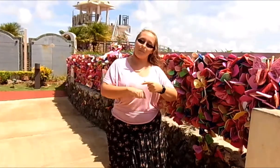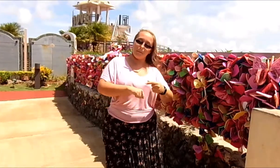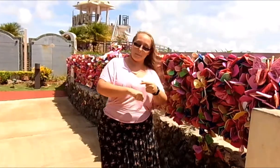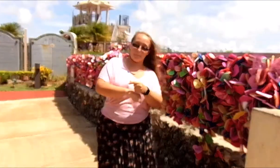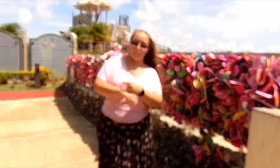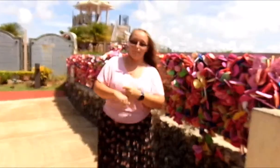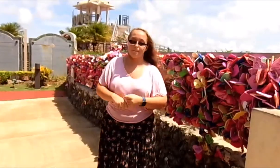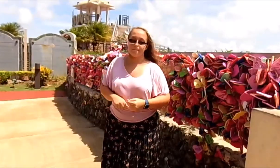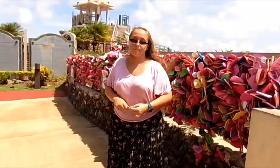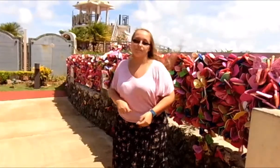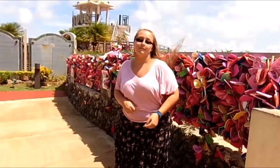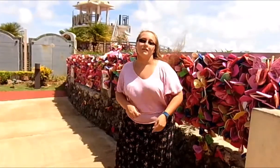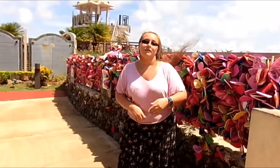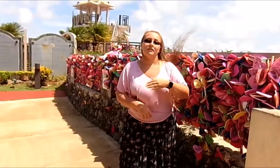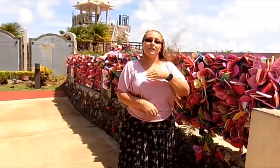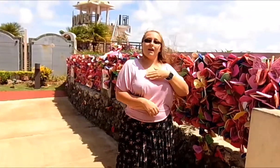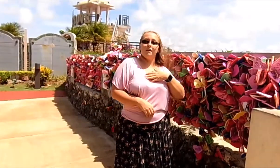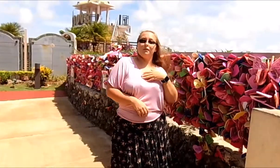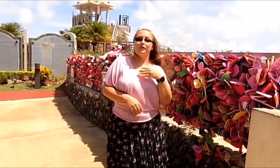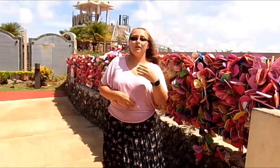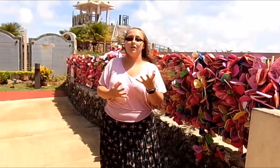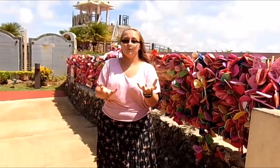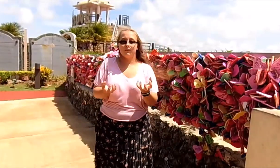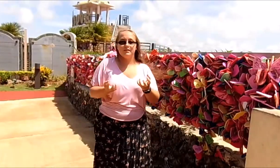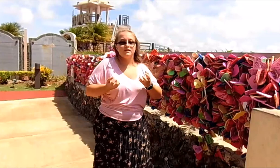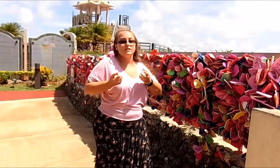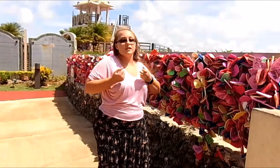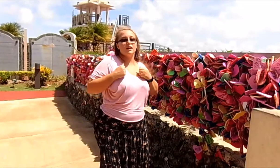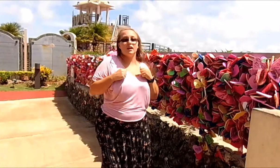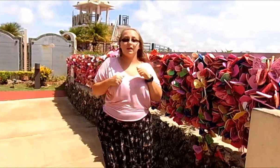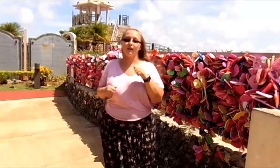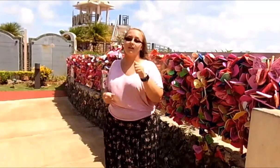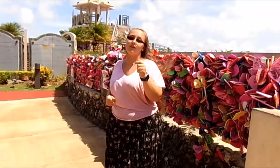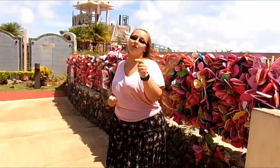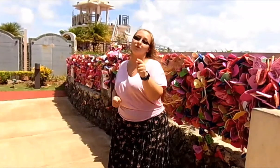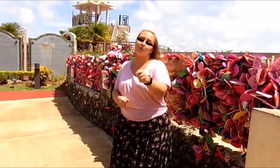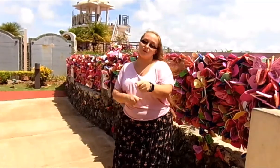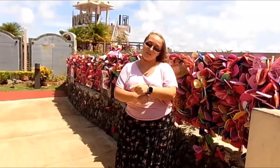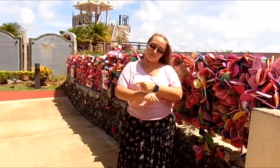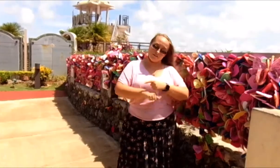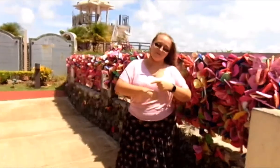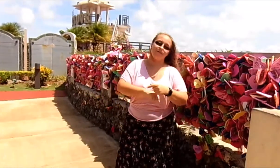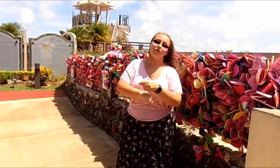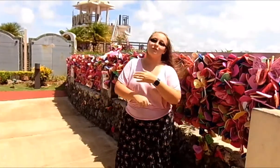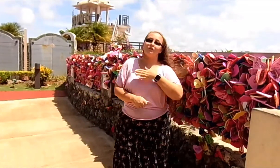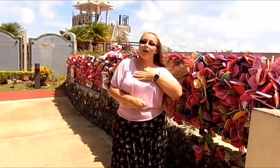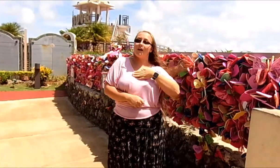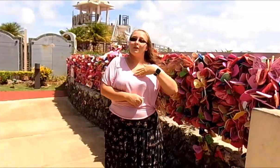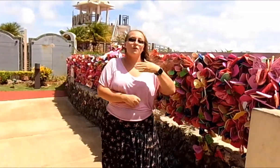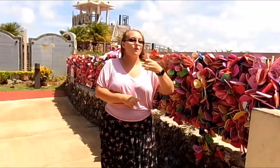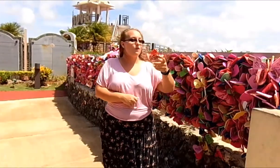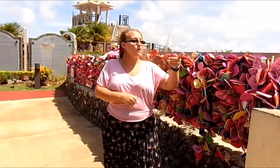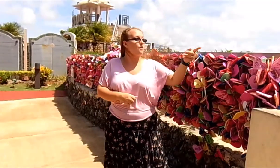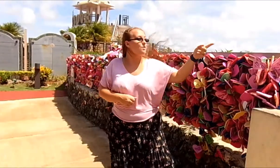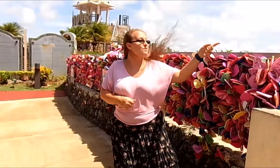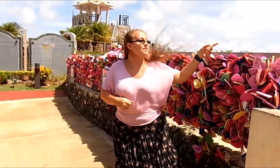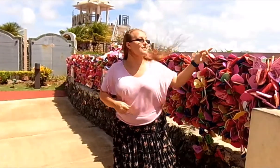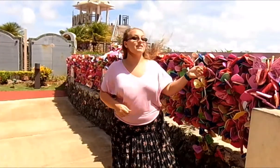I will always take you wherever I go So that